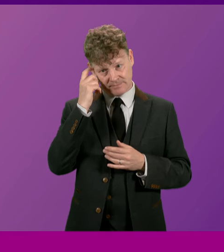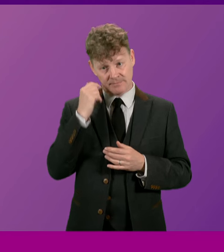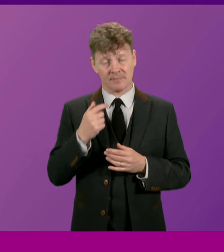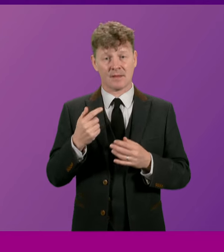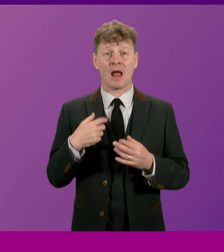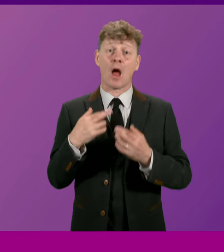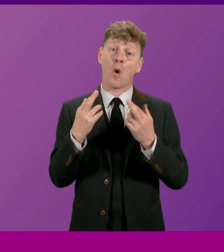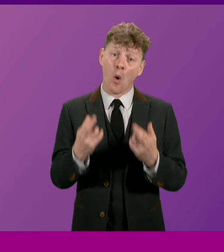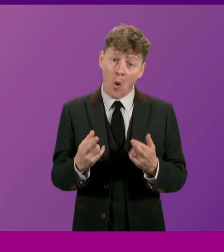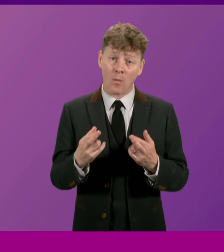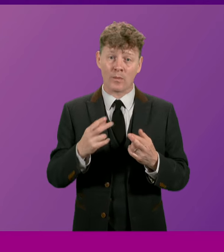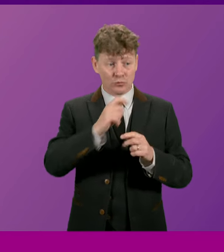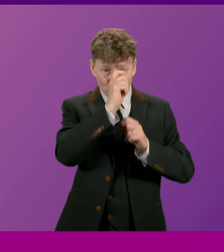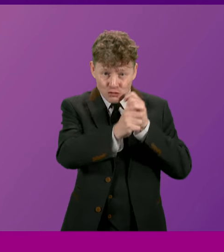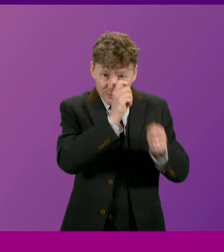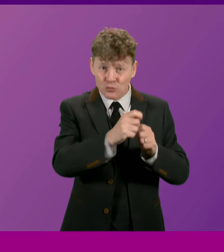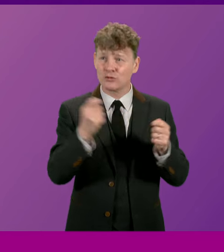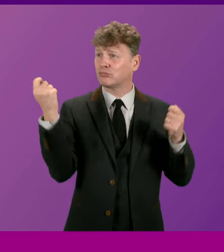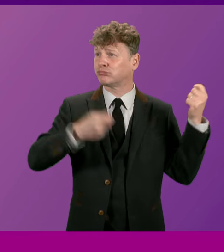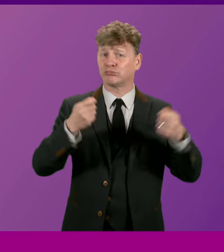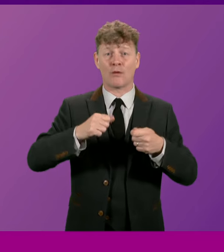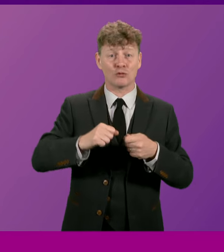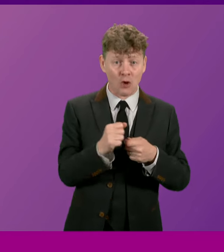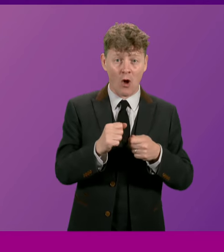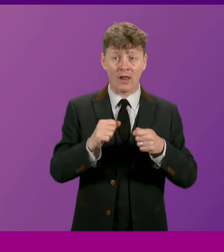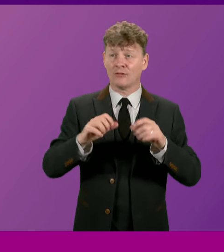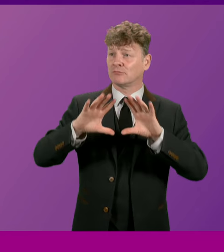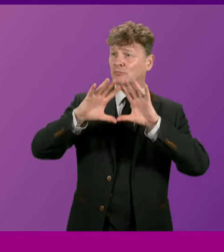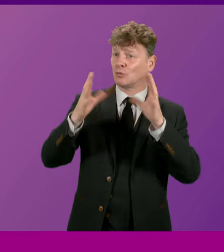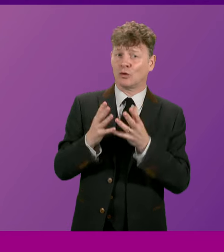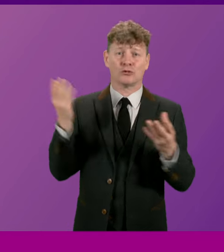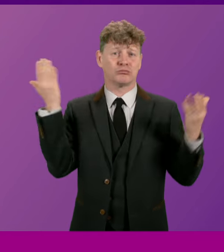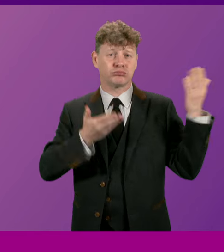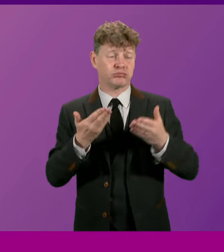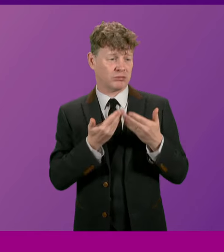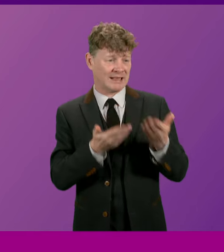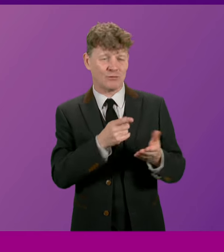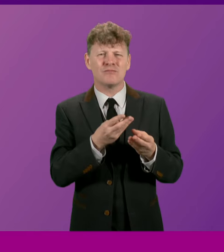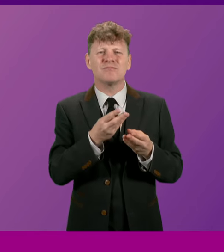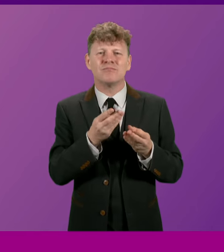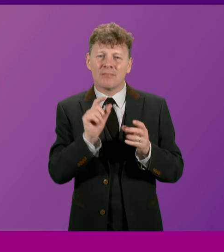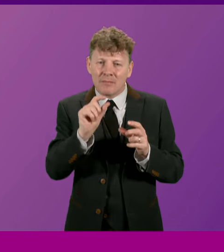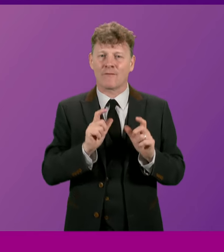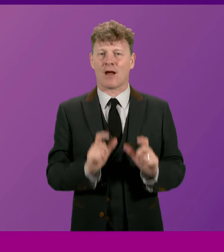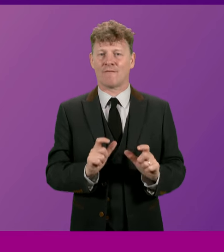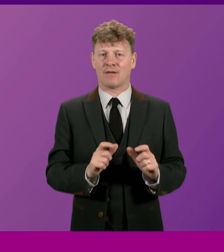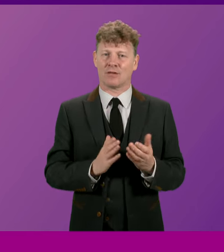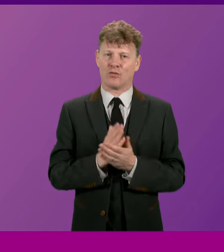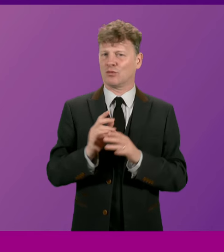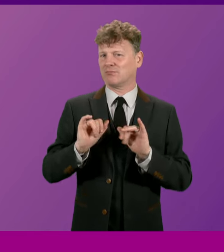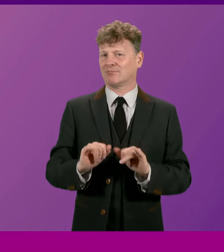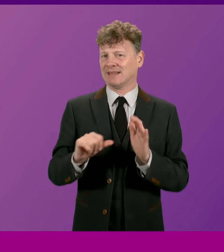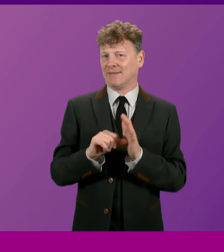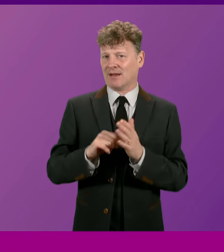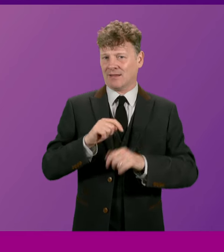pouring in from across Scotland and beyond offer some comfort during this difficult time. And we